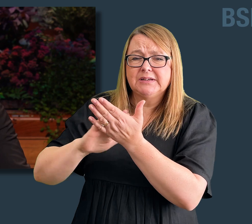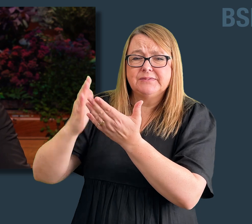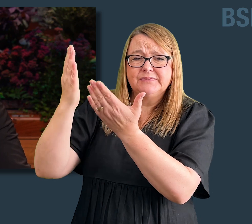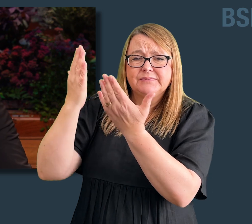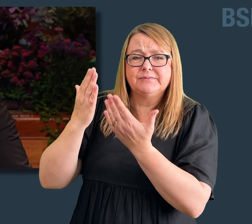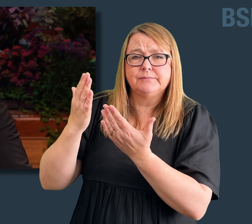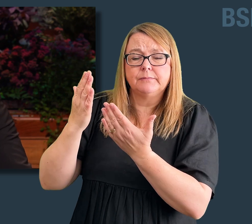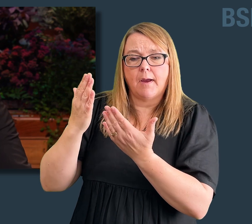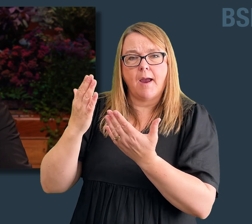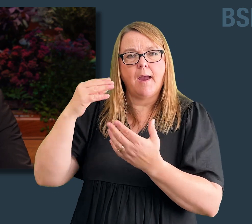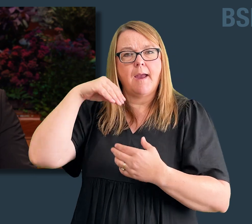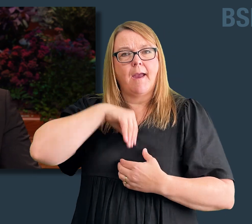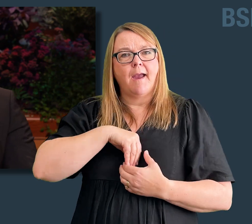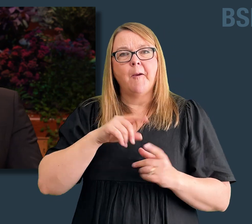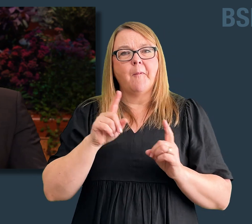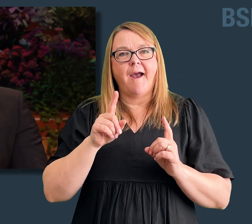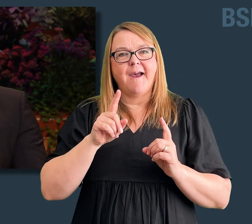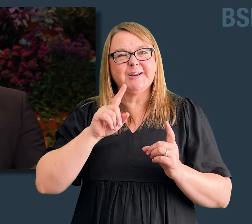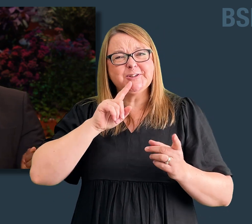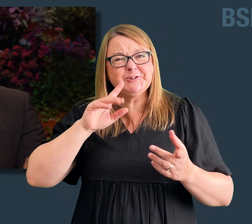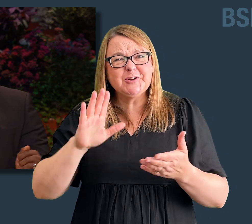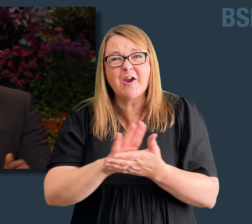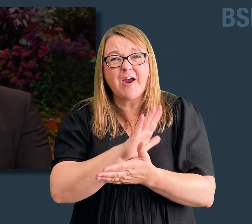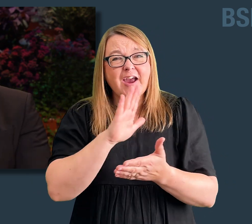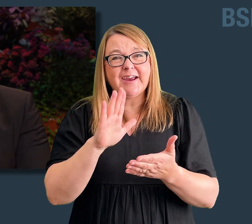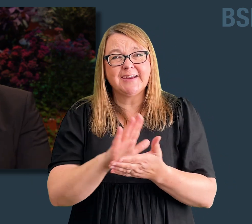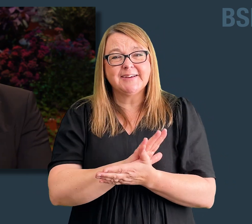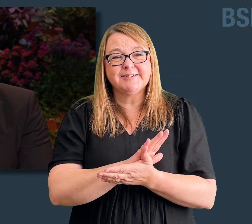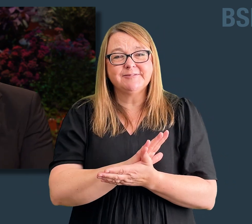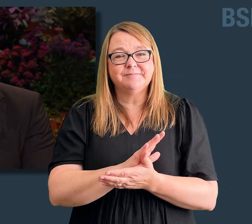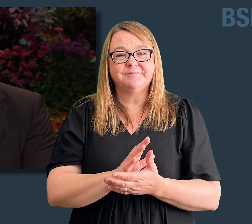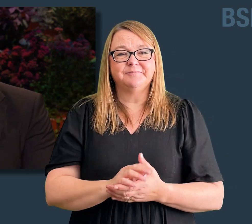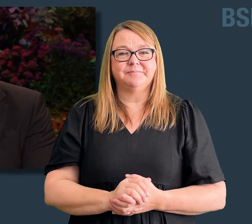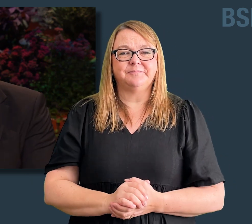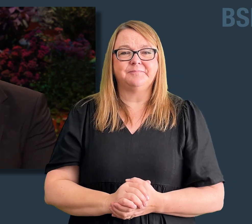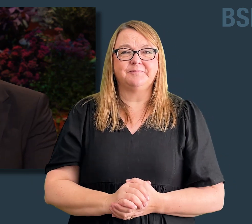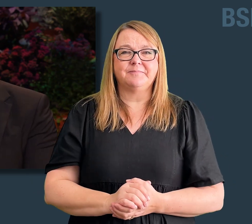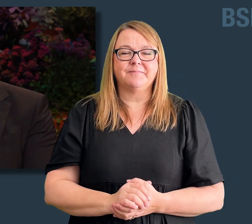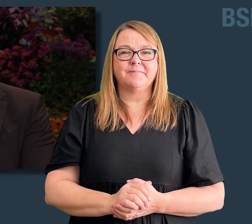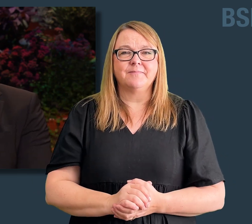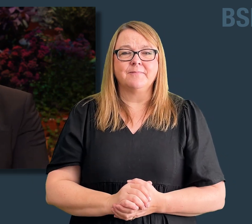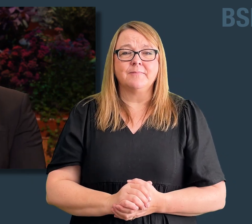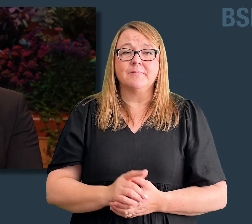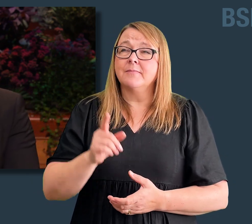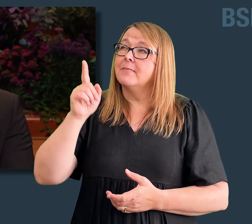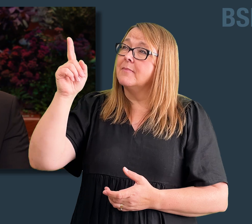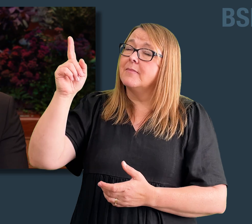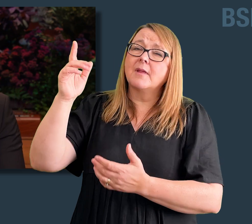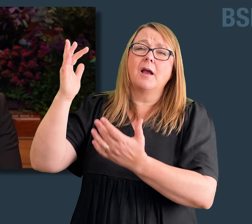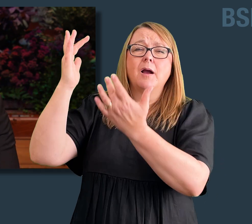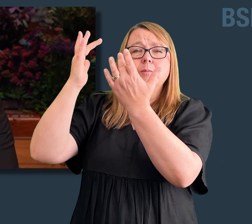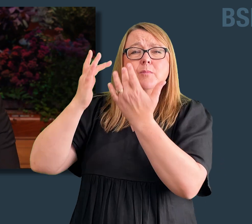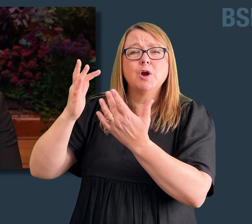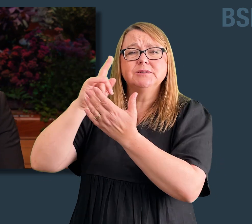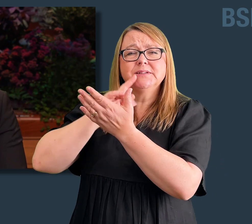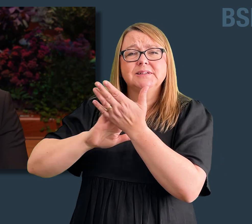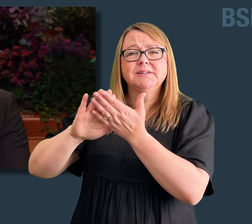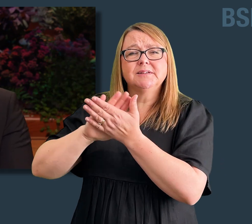Joy was the result, a joy he described as exquisite. Mercy and joy